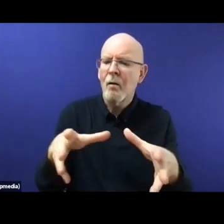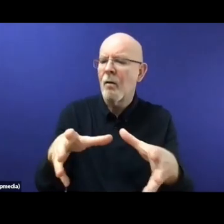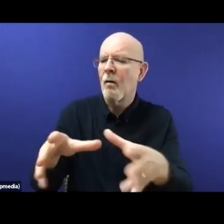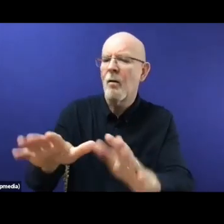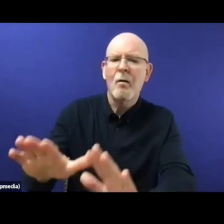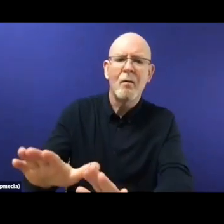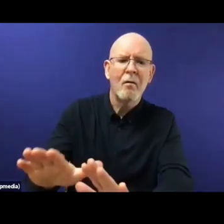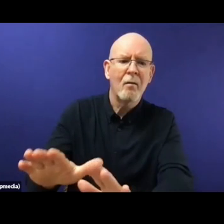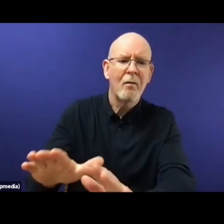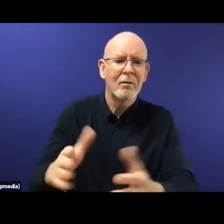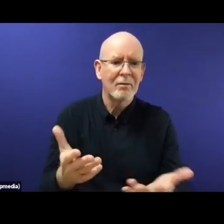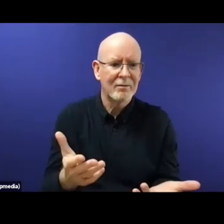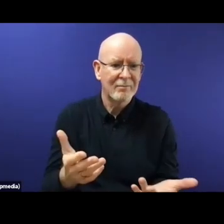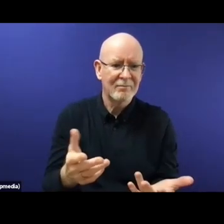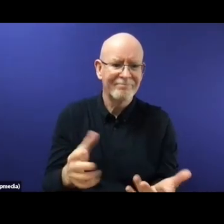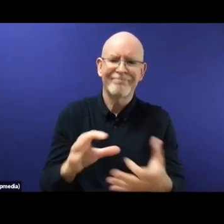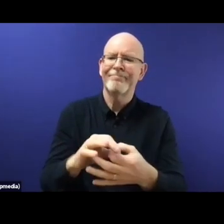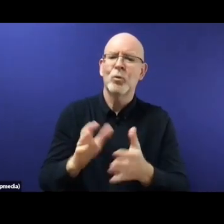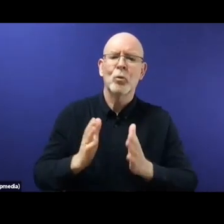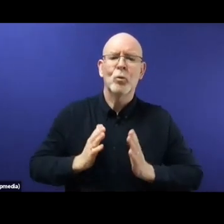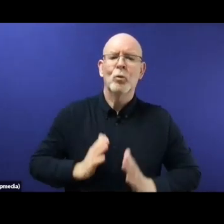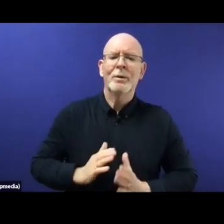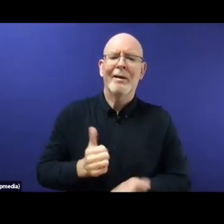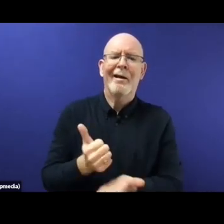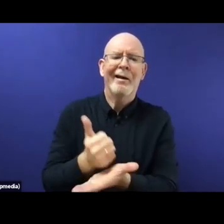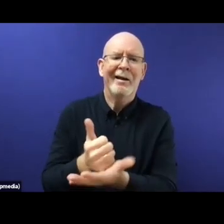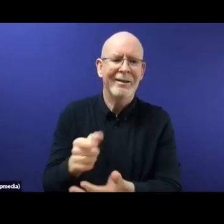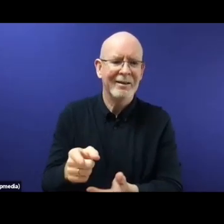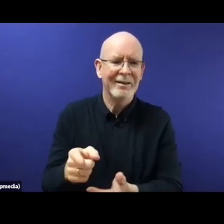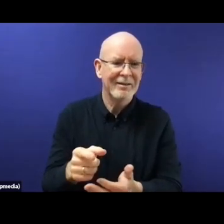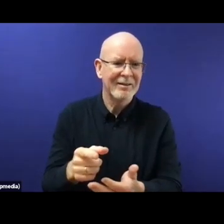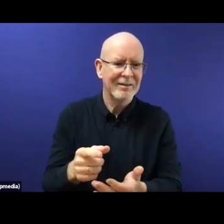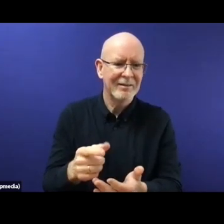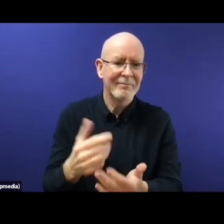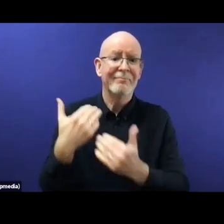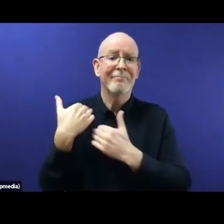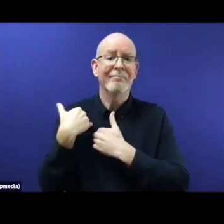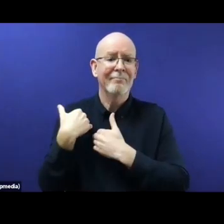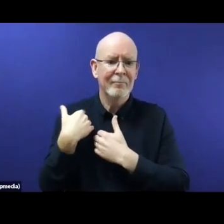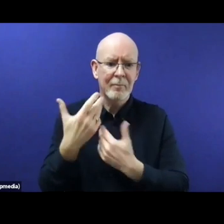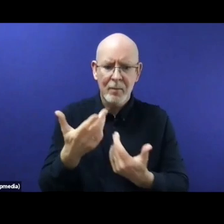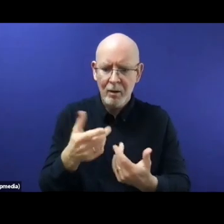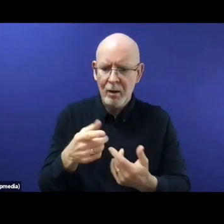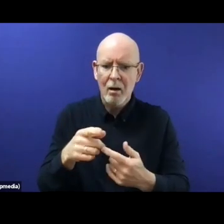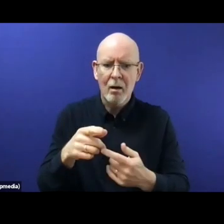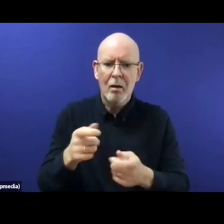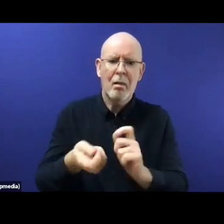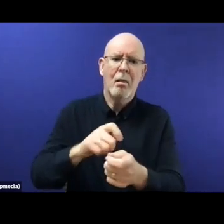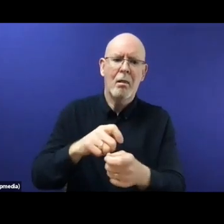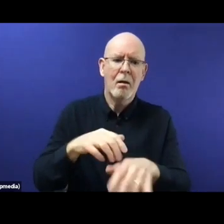resettlement from Turkey, from Turkey to EU under the statement is conditioned upon a person to be readmitted